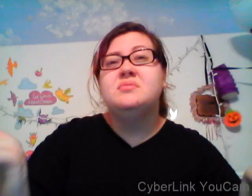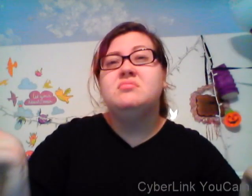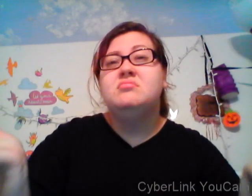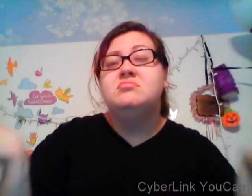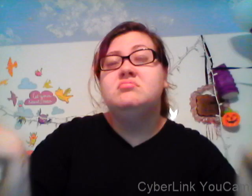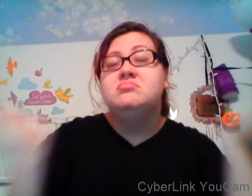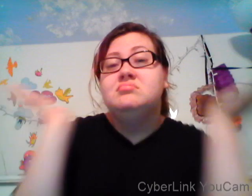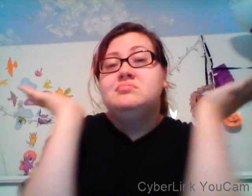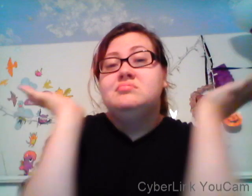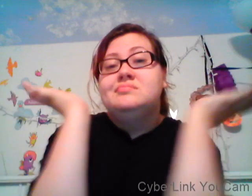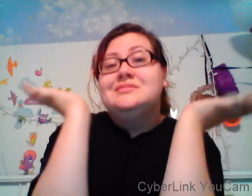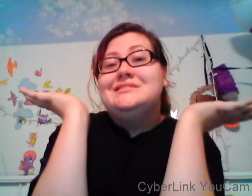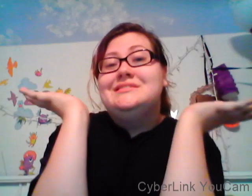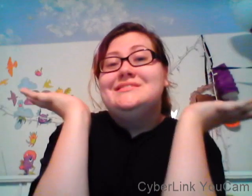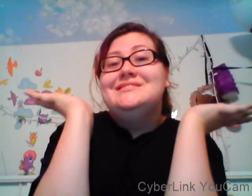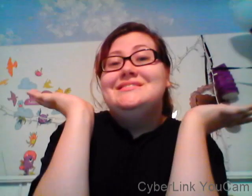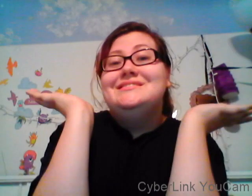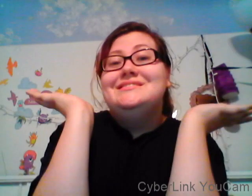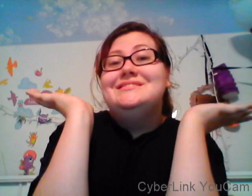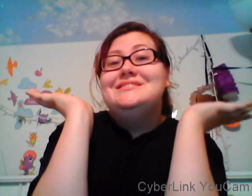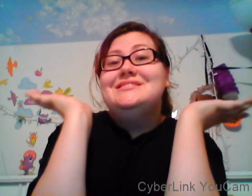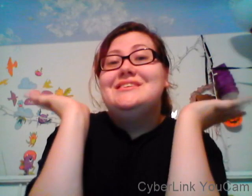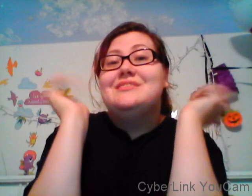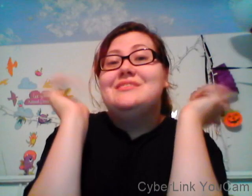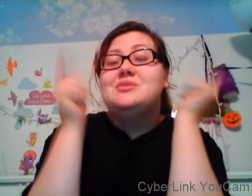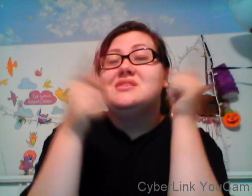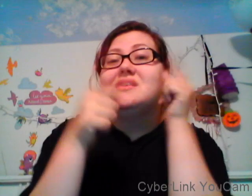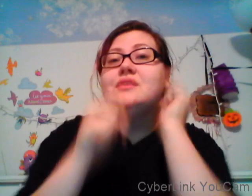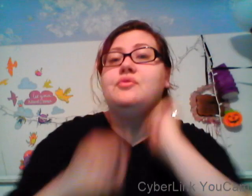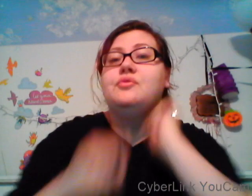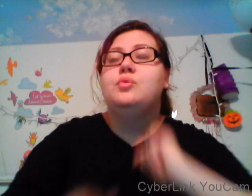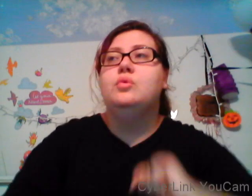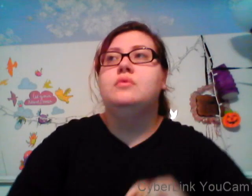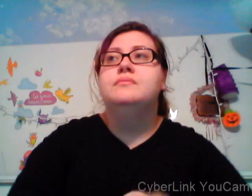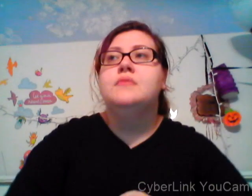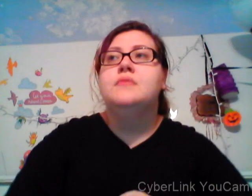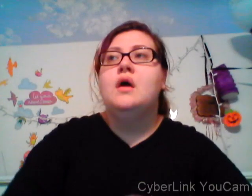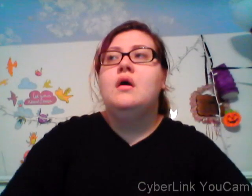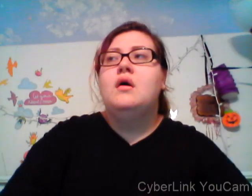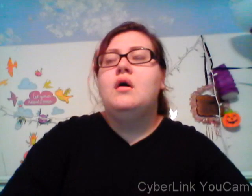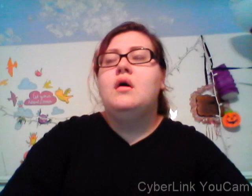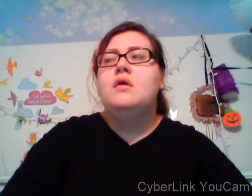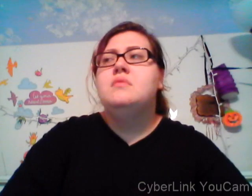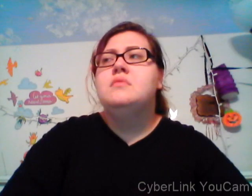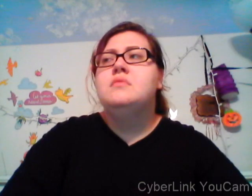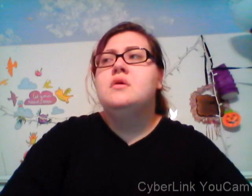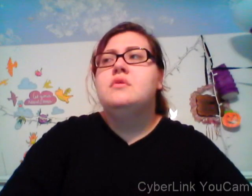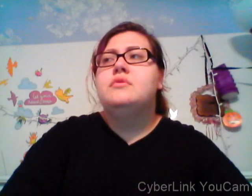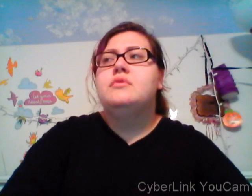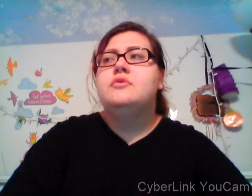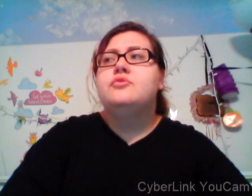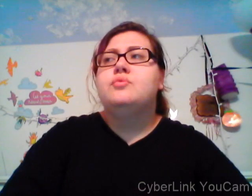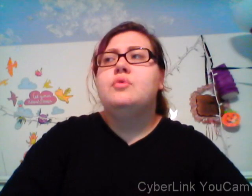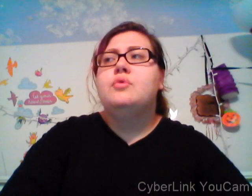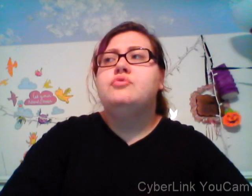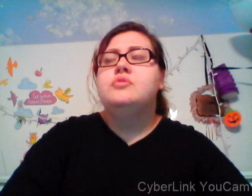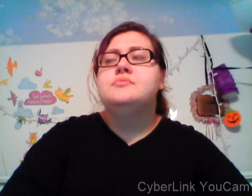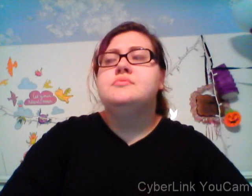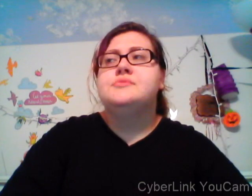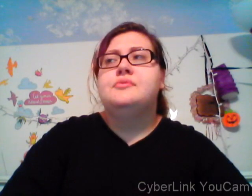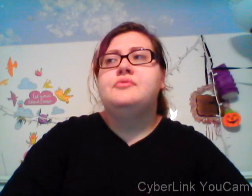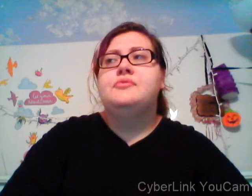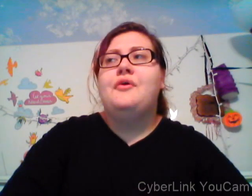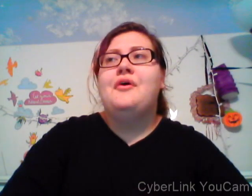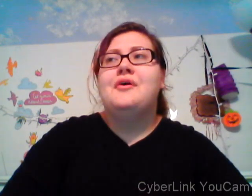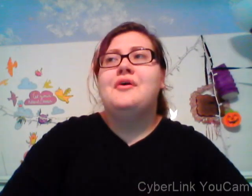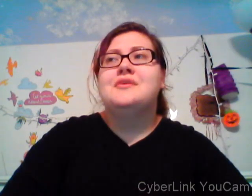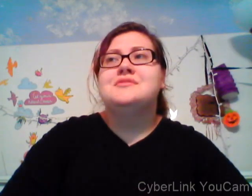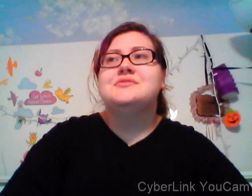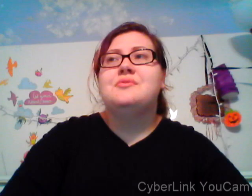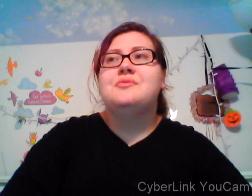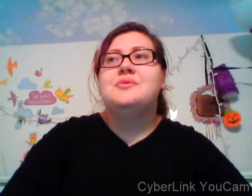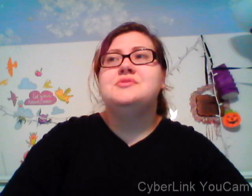um and my brother leaves his command the middle of June and doesn't have to be there until the middle of July